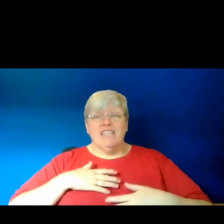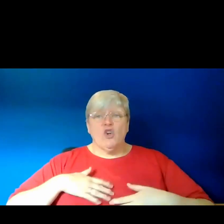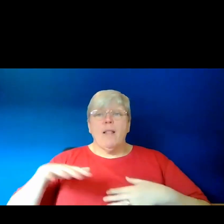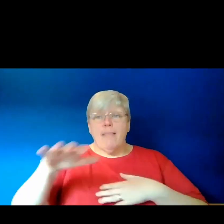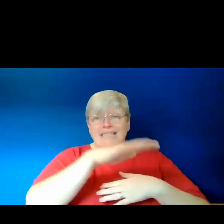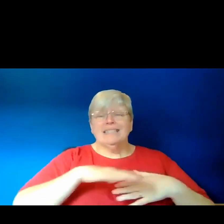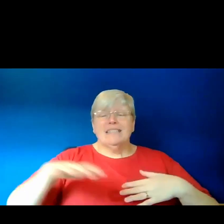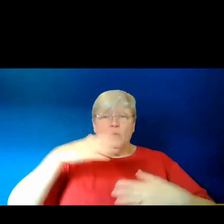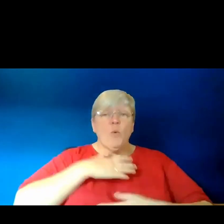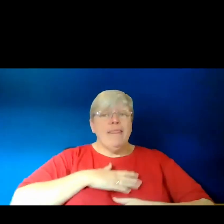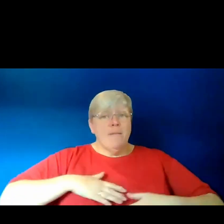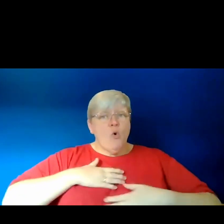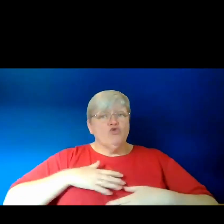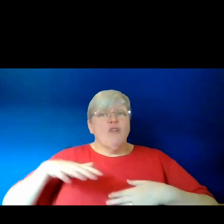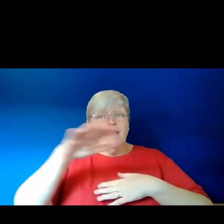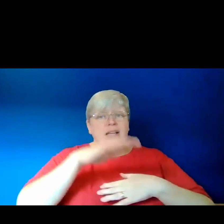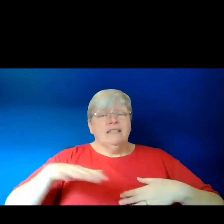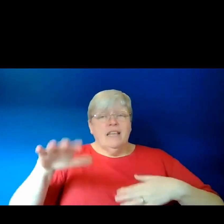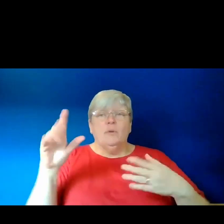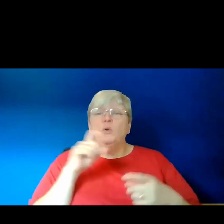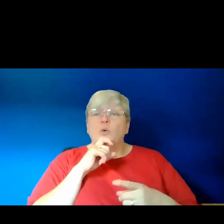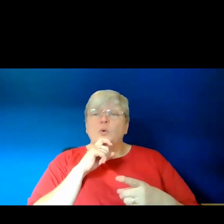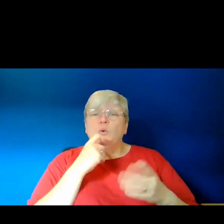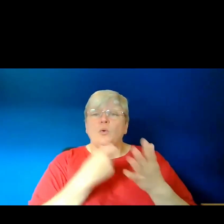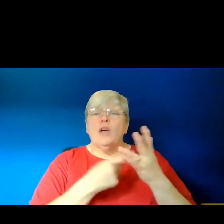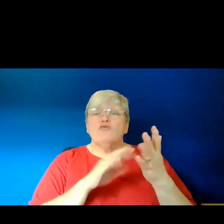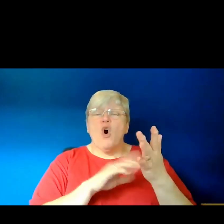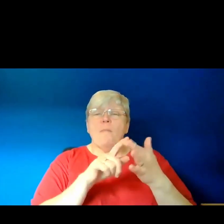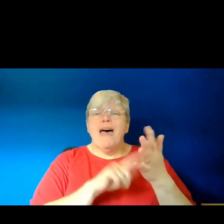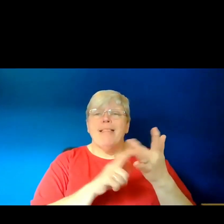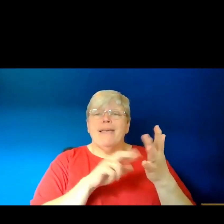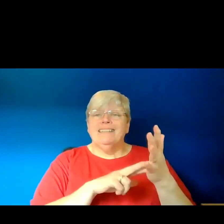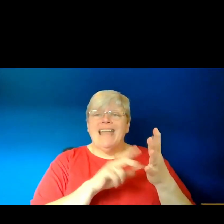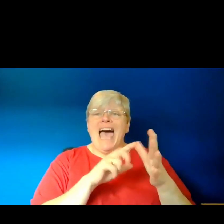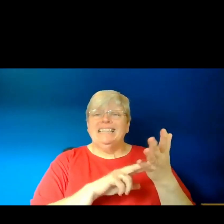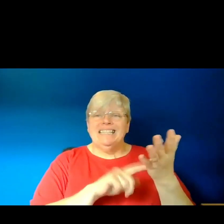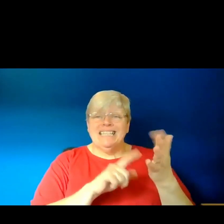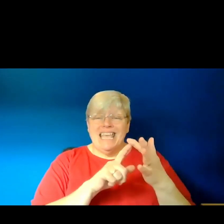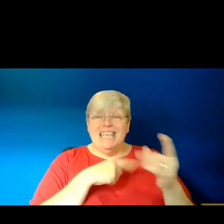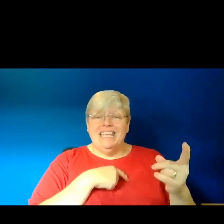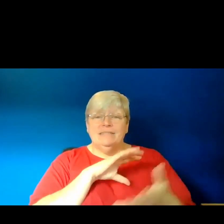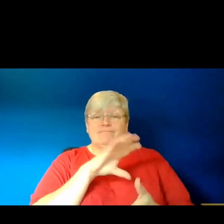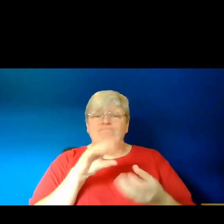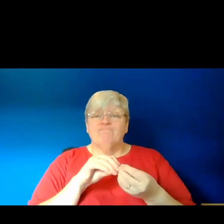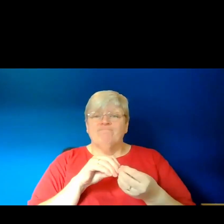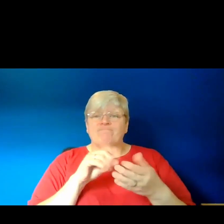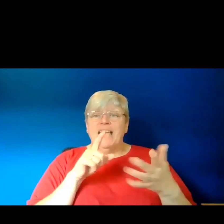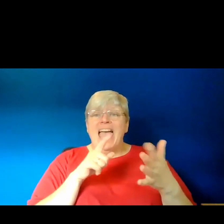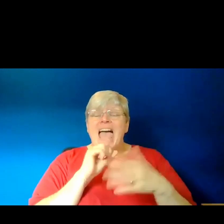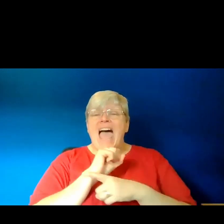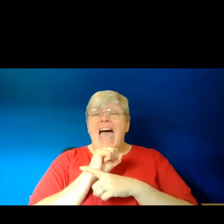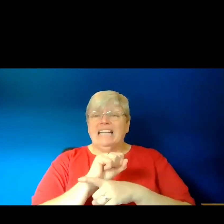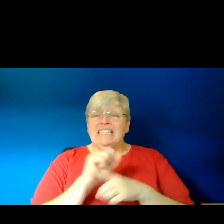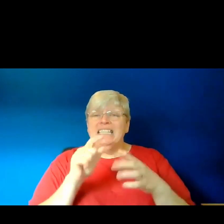alongside emotional landscapes, are Romelin Ante, who has a collection called Anti-Emetic for